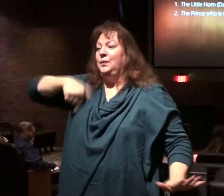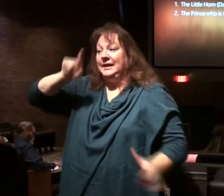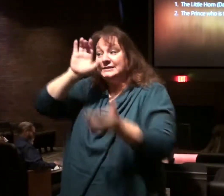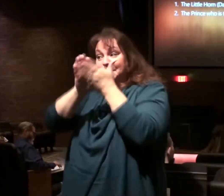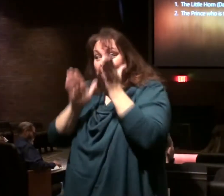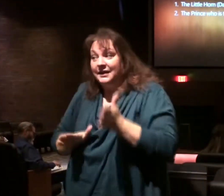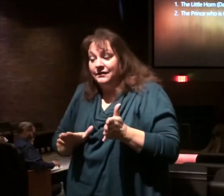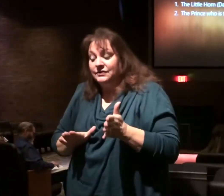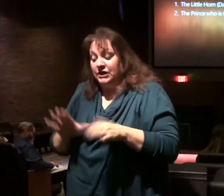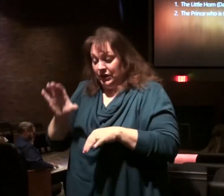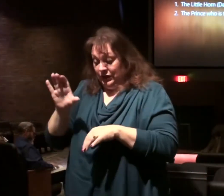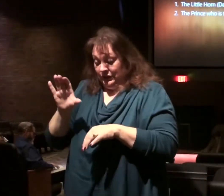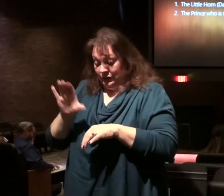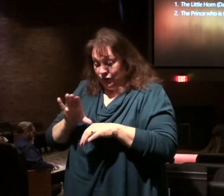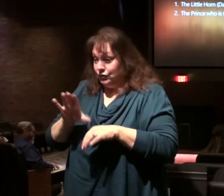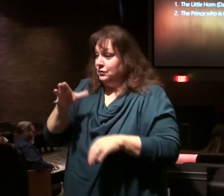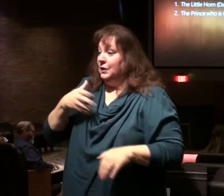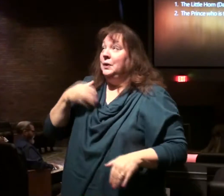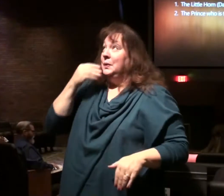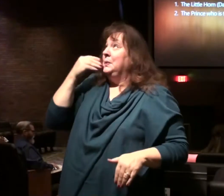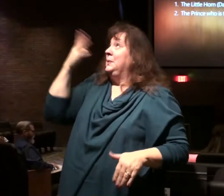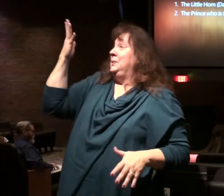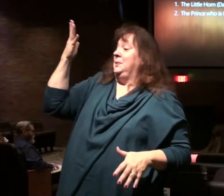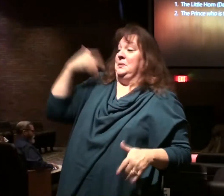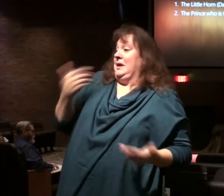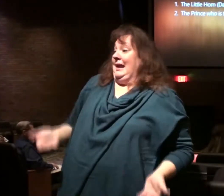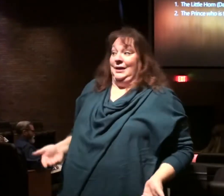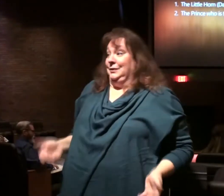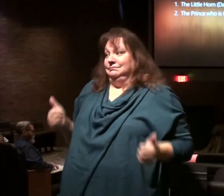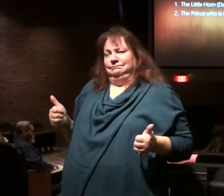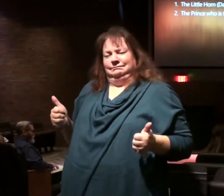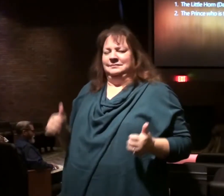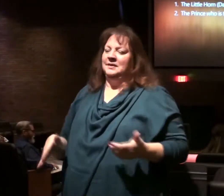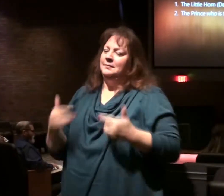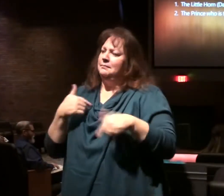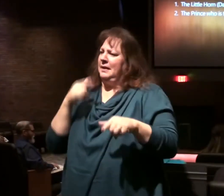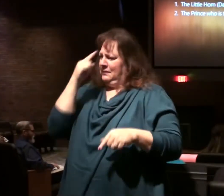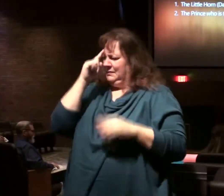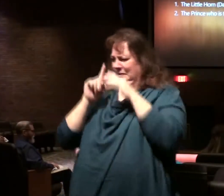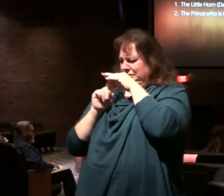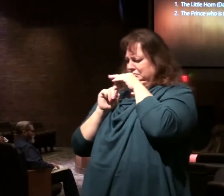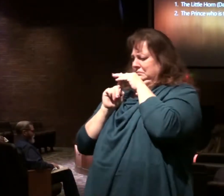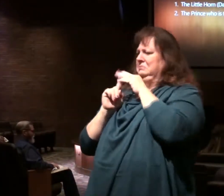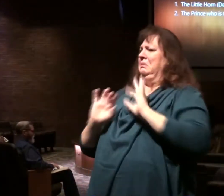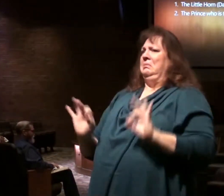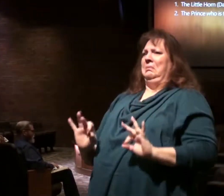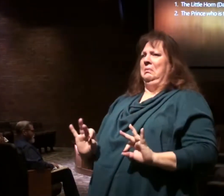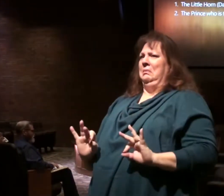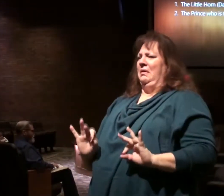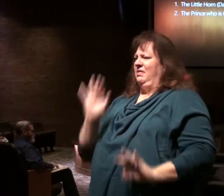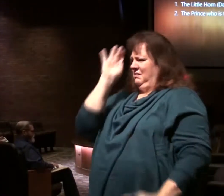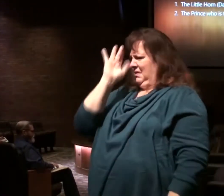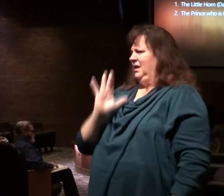won't be raptured to heaven. So he makes the covenant. Remember he's a little horn when he comes on.